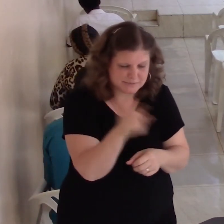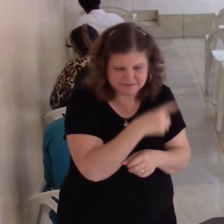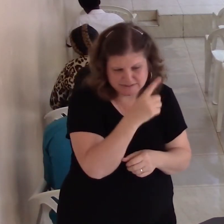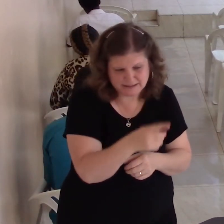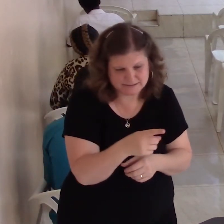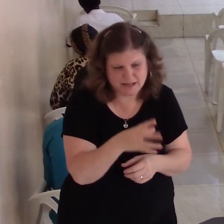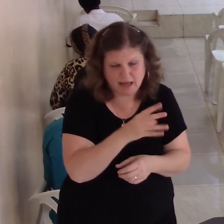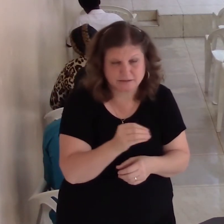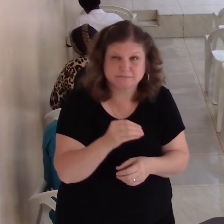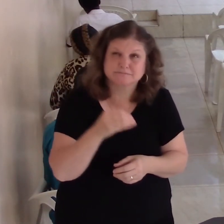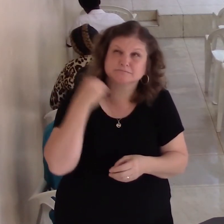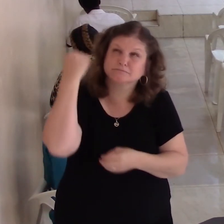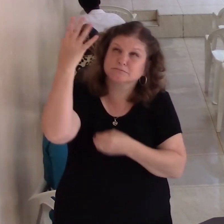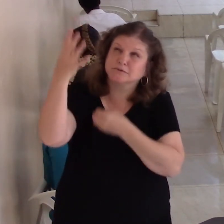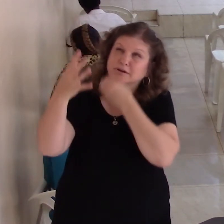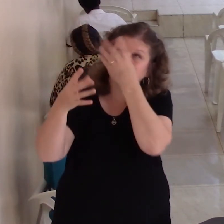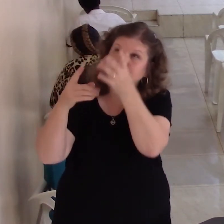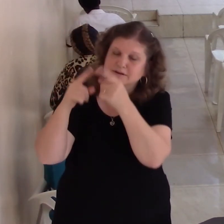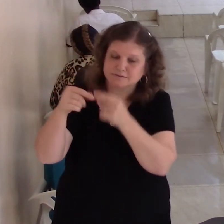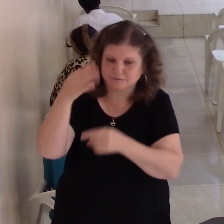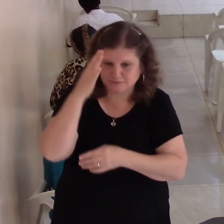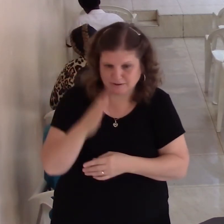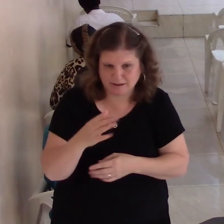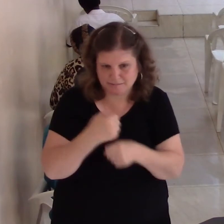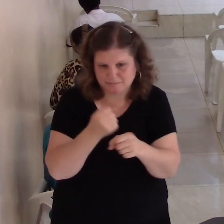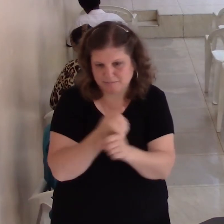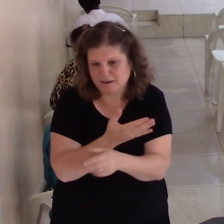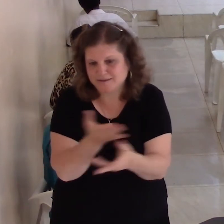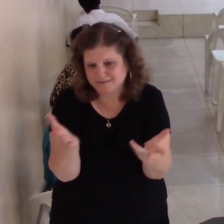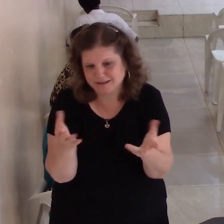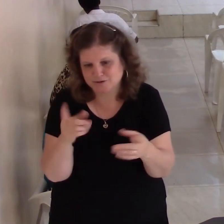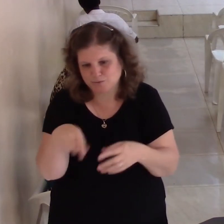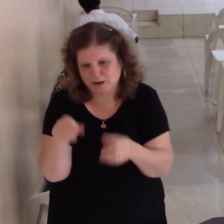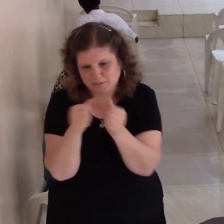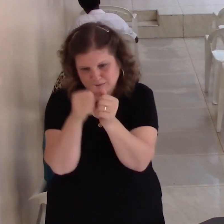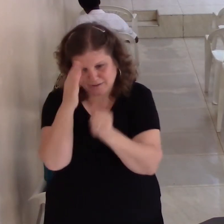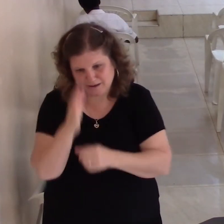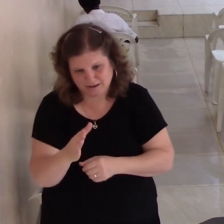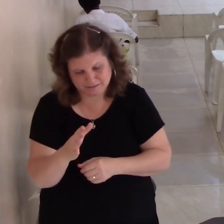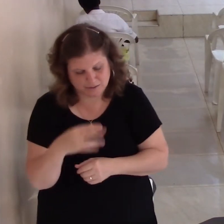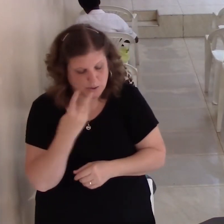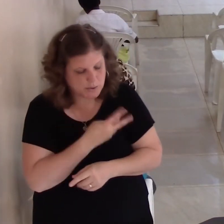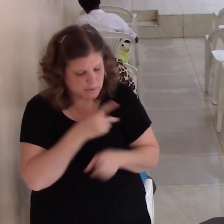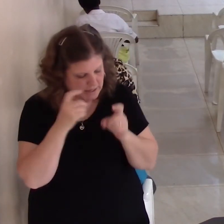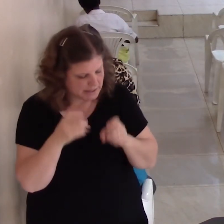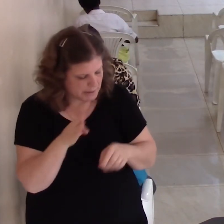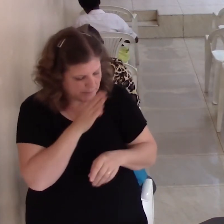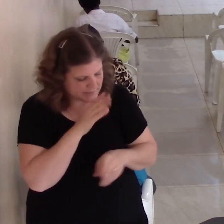He'll make things right with God. And that's how we can be awesome. Psalms, chapter 95,